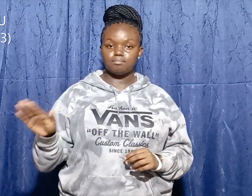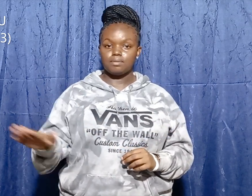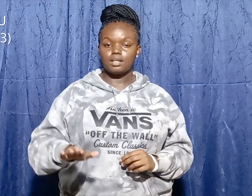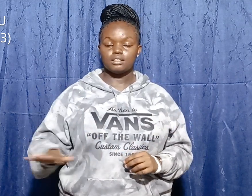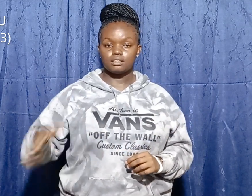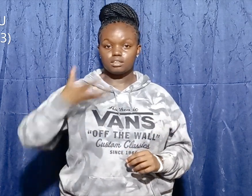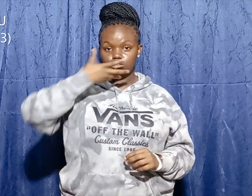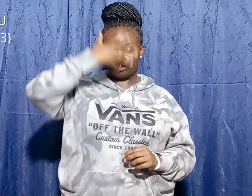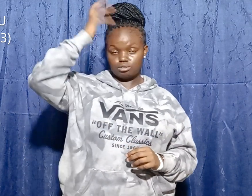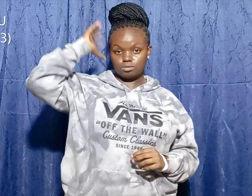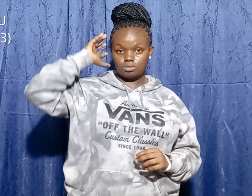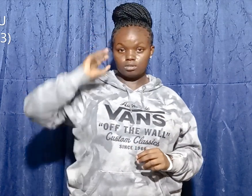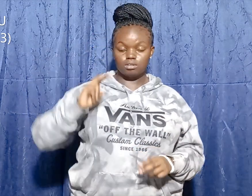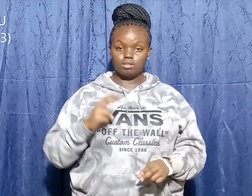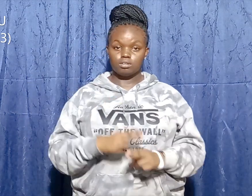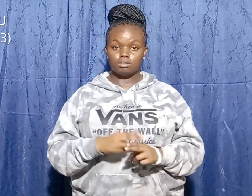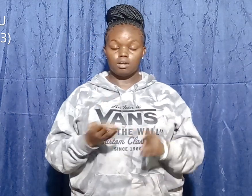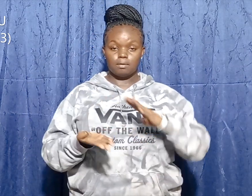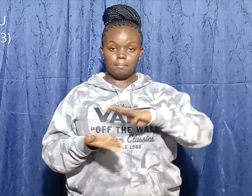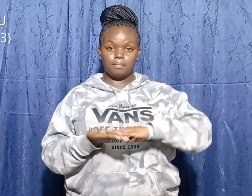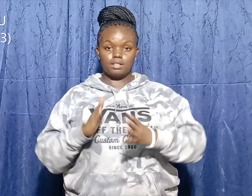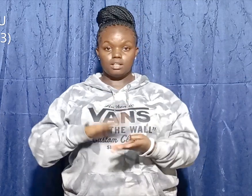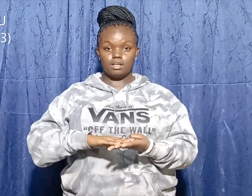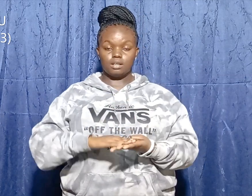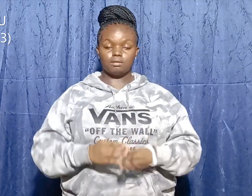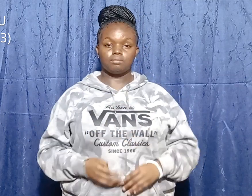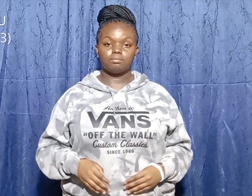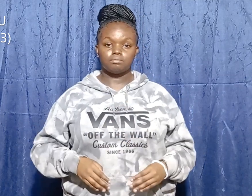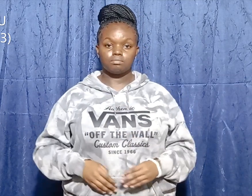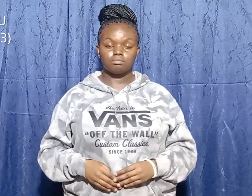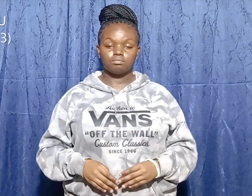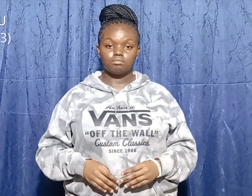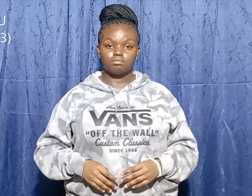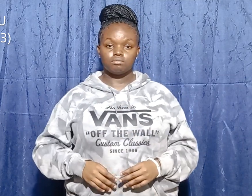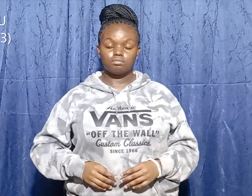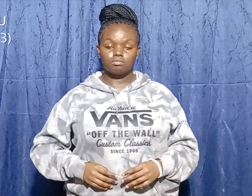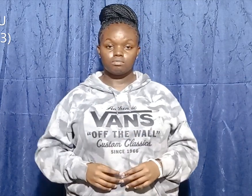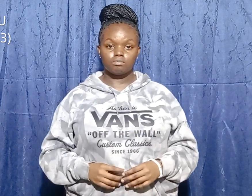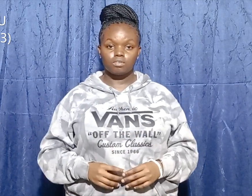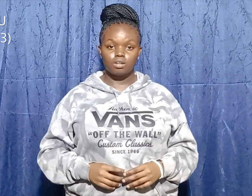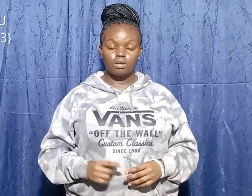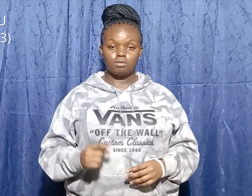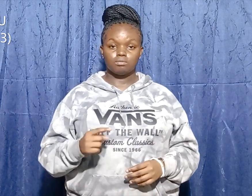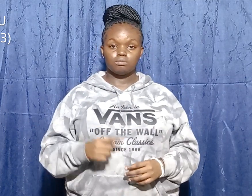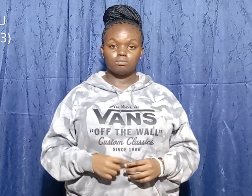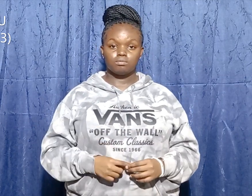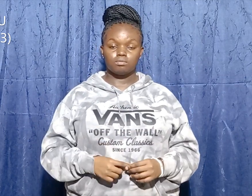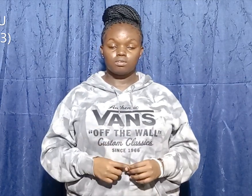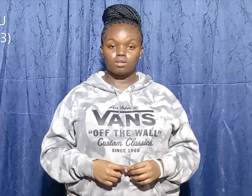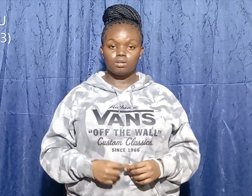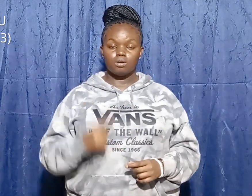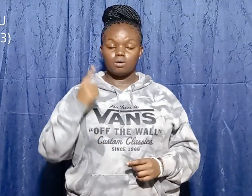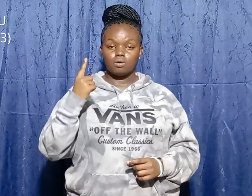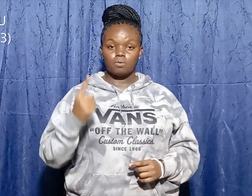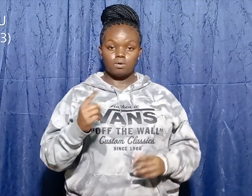town named Bethlehem, there was one person who lived there.